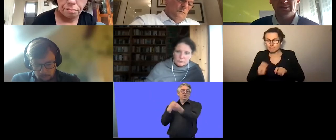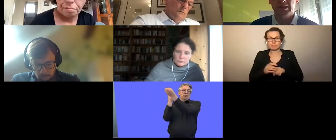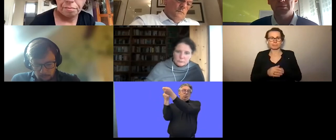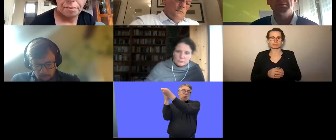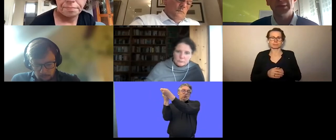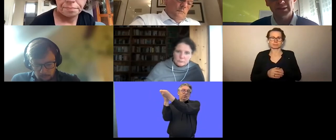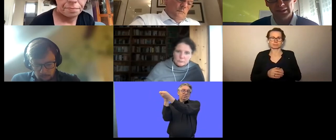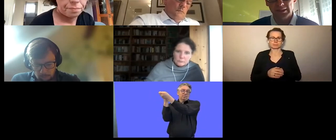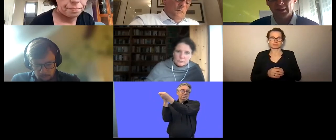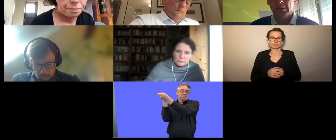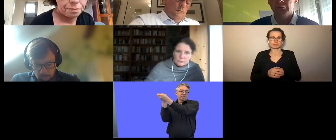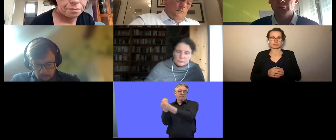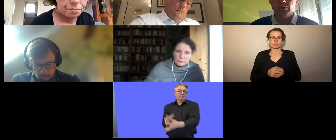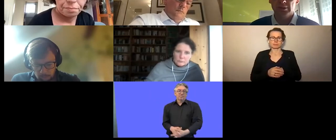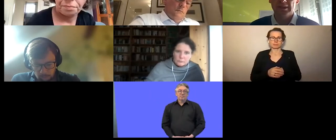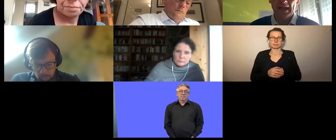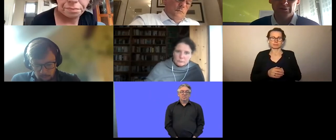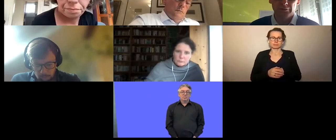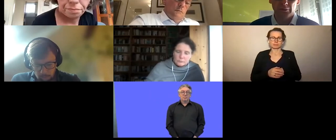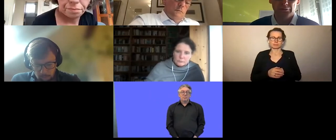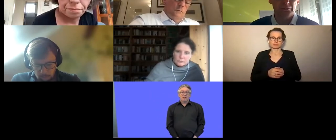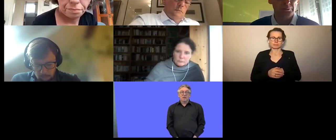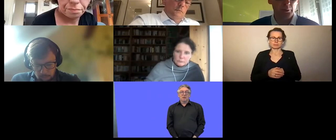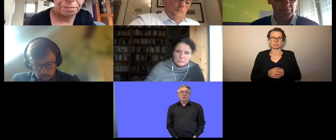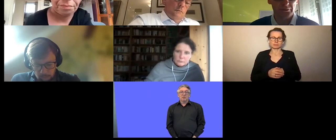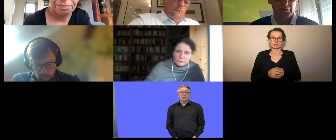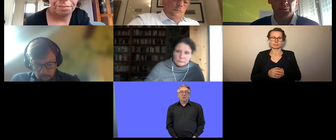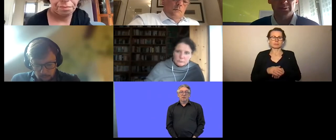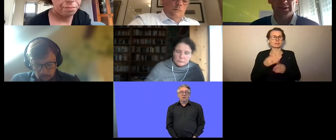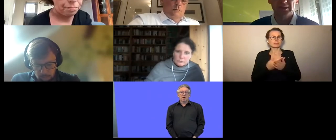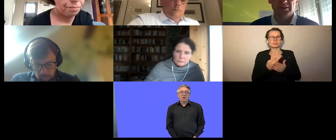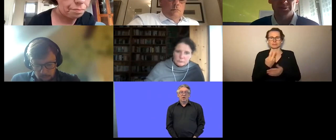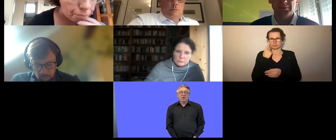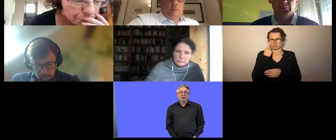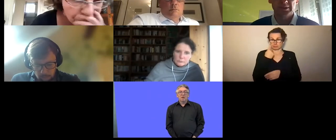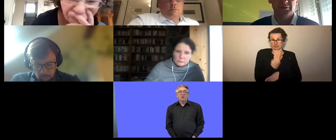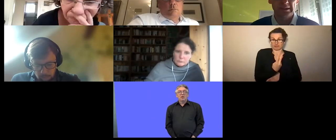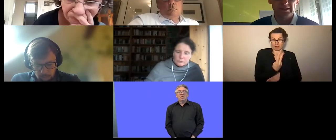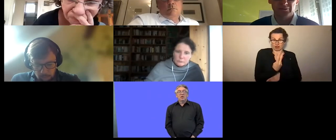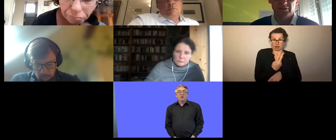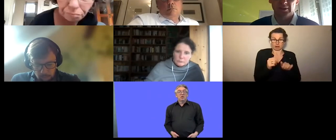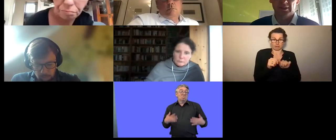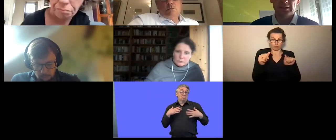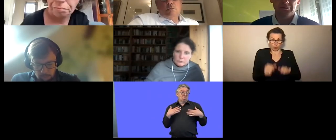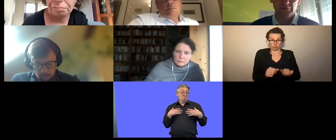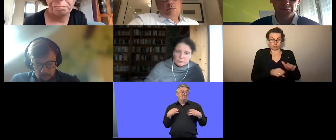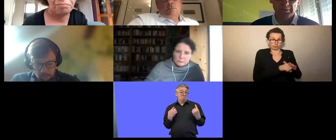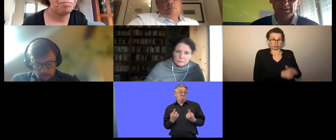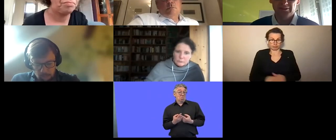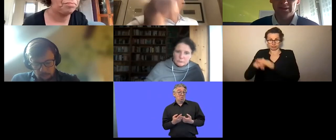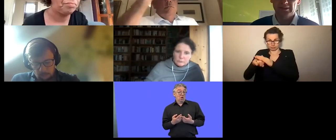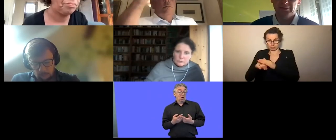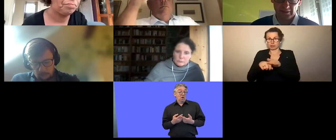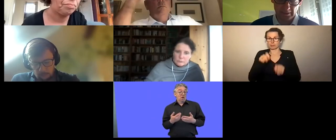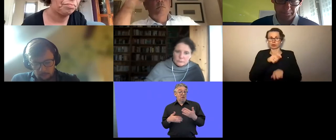we do get mainly uh two kinds of support when we engage people with disabilities in the first